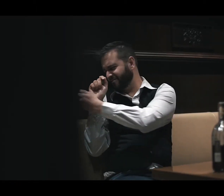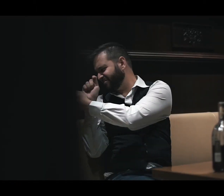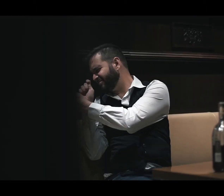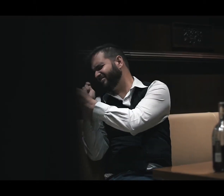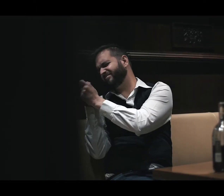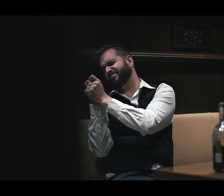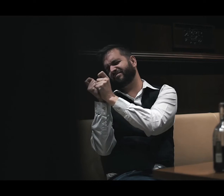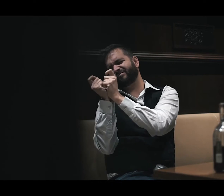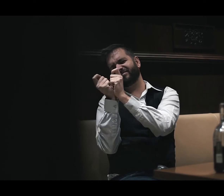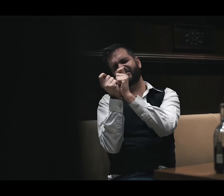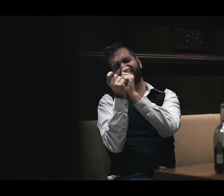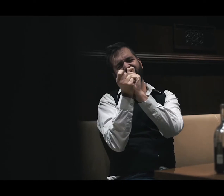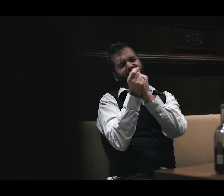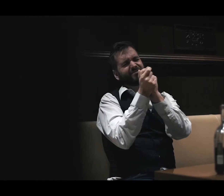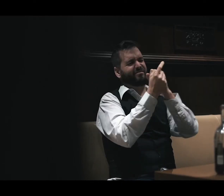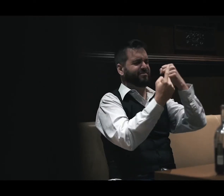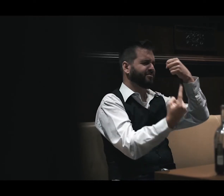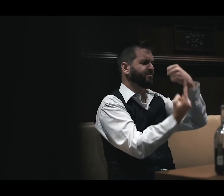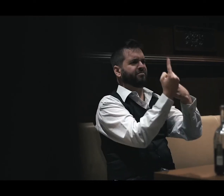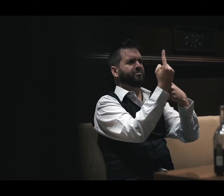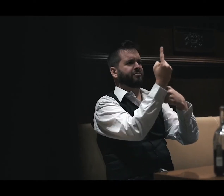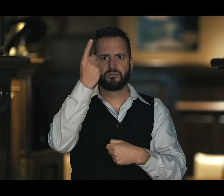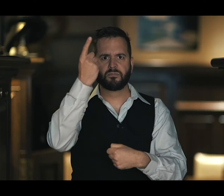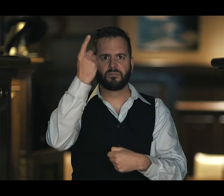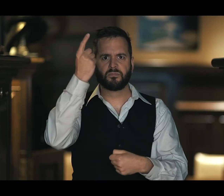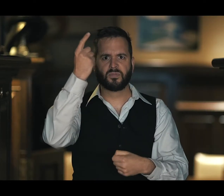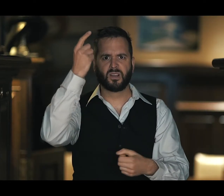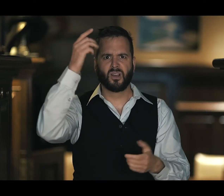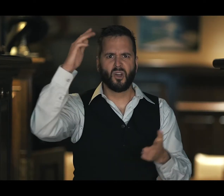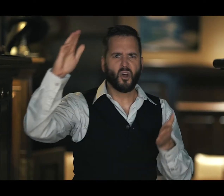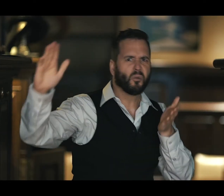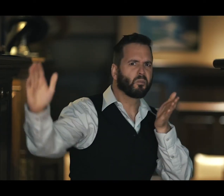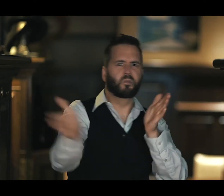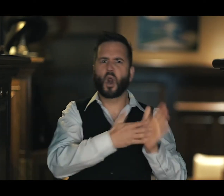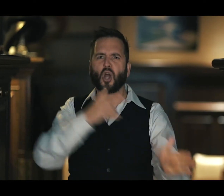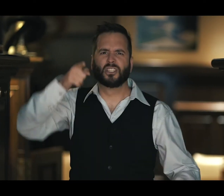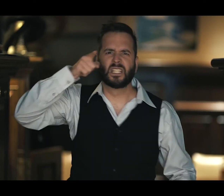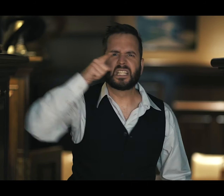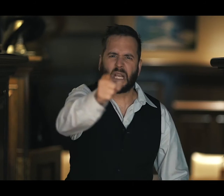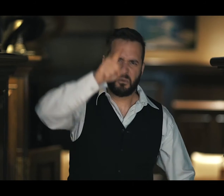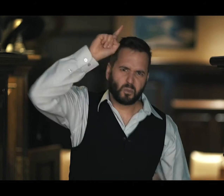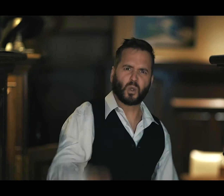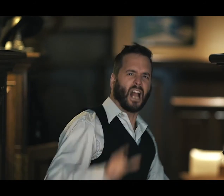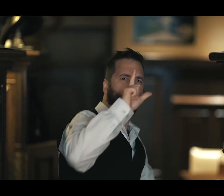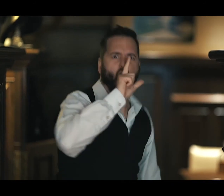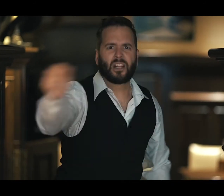came suddenly Why she had to